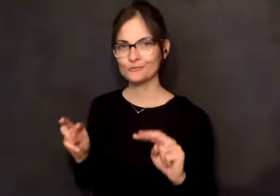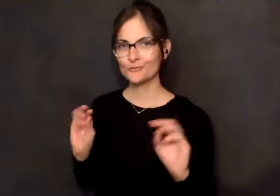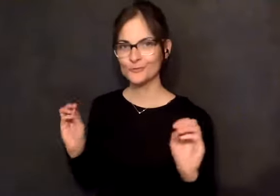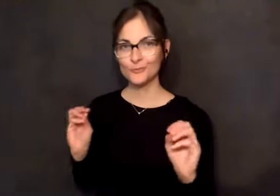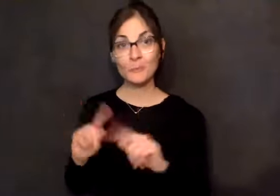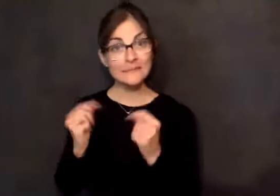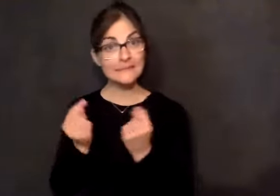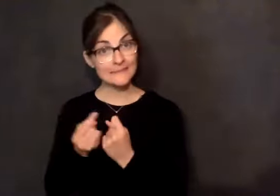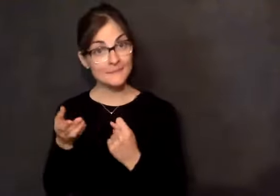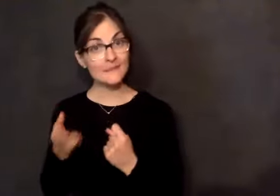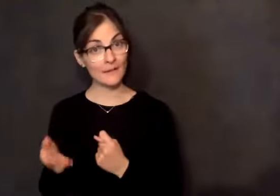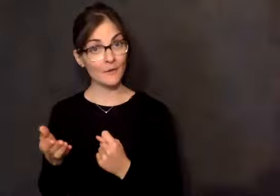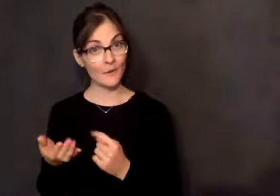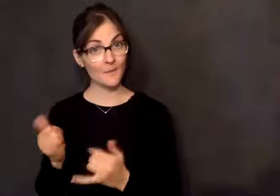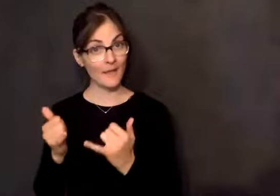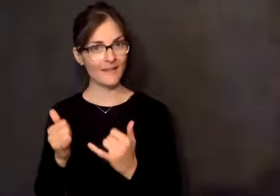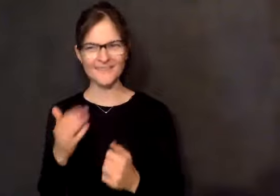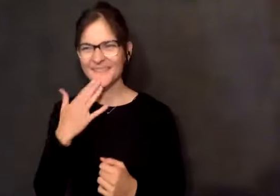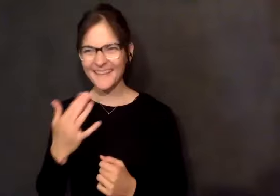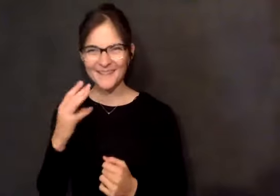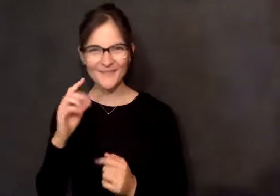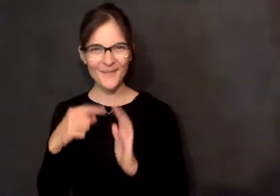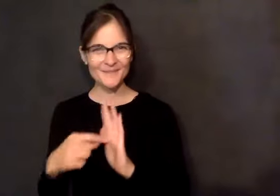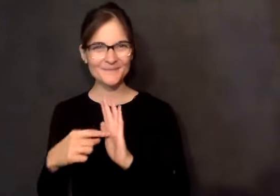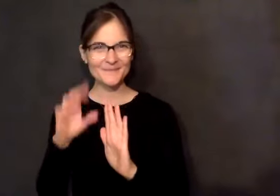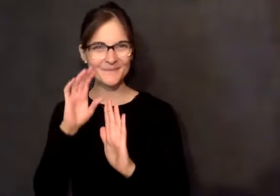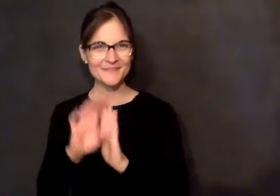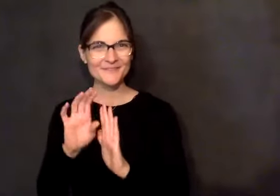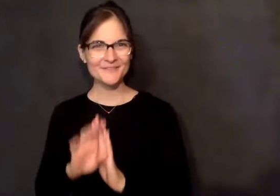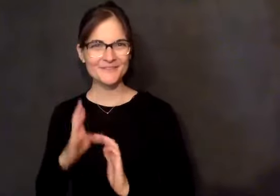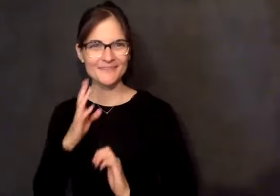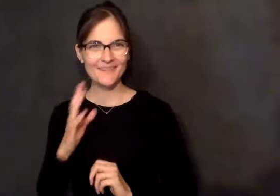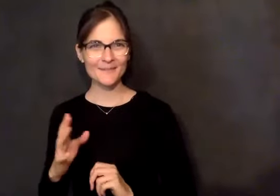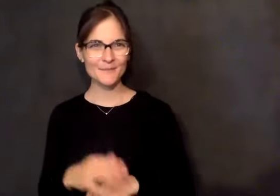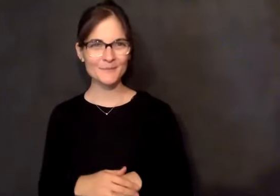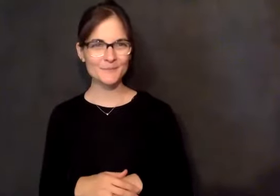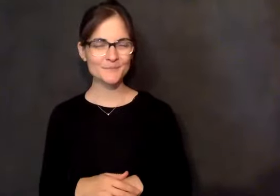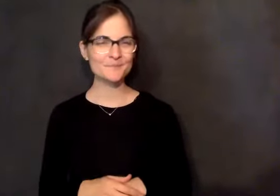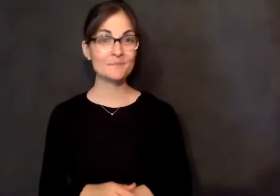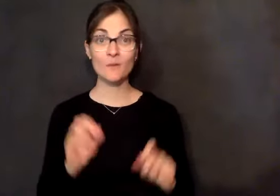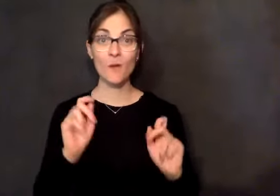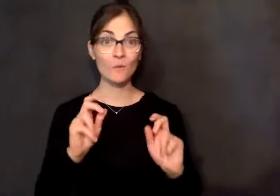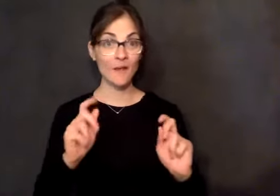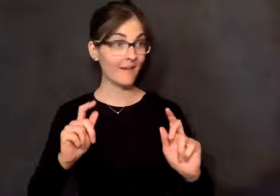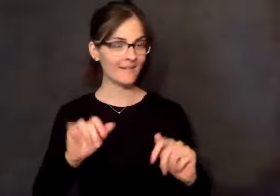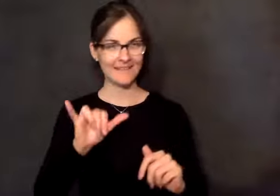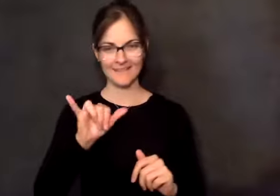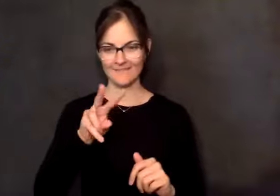No spectators, but the team's in there. All right. All right. Thanks for that, That's cool. Buckle up for